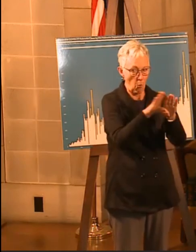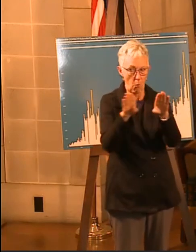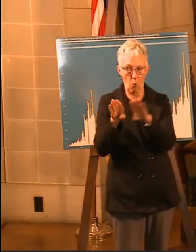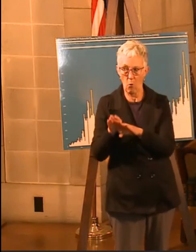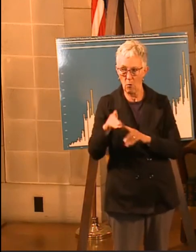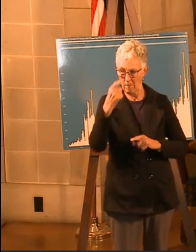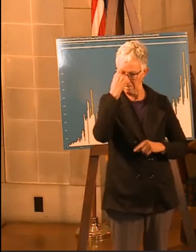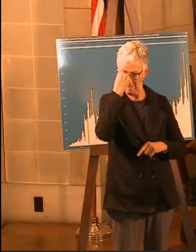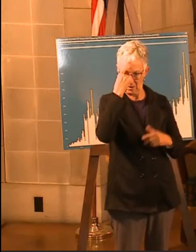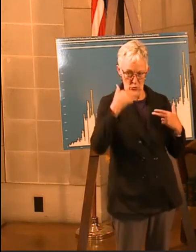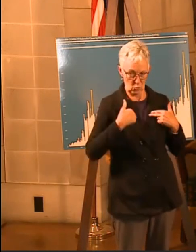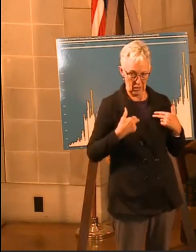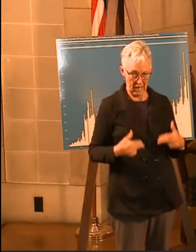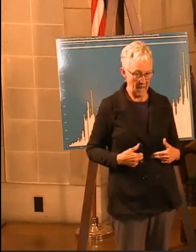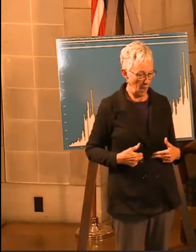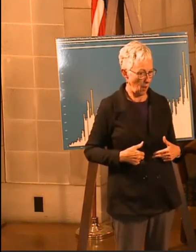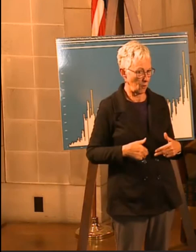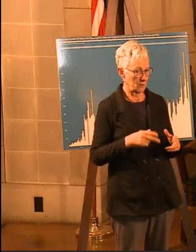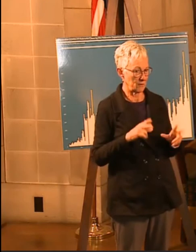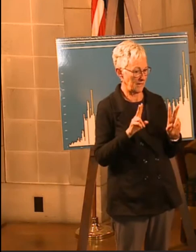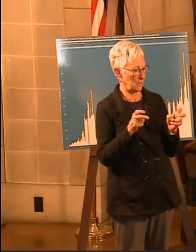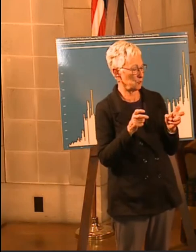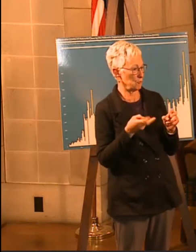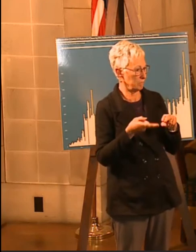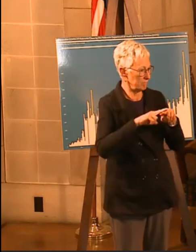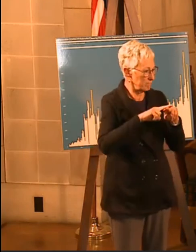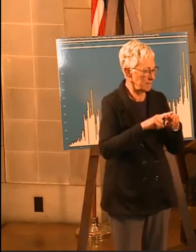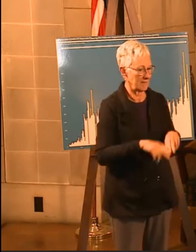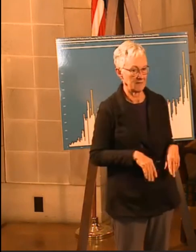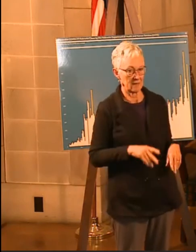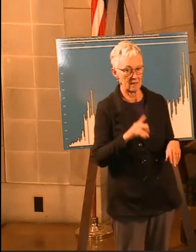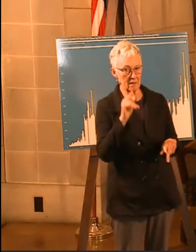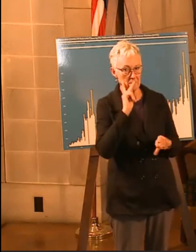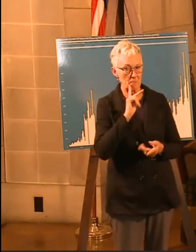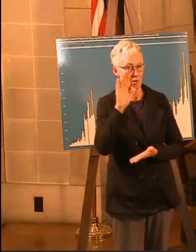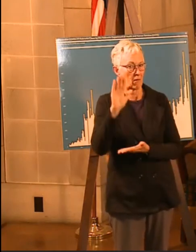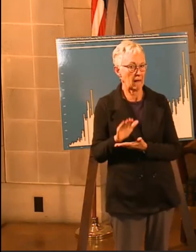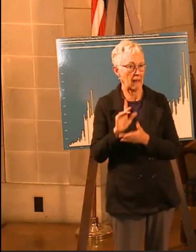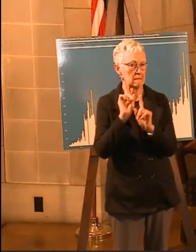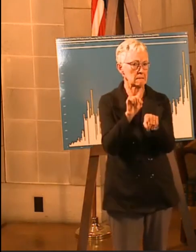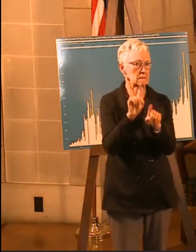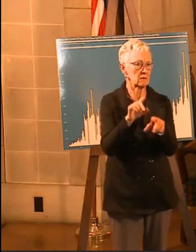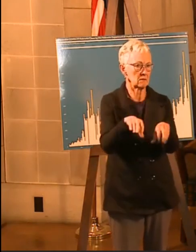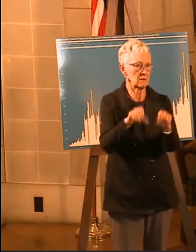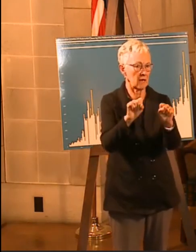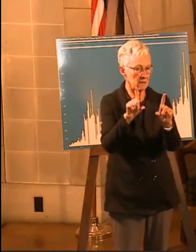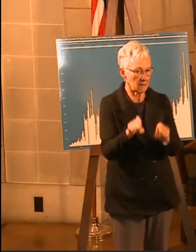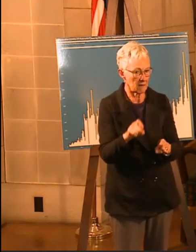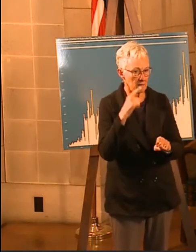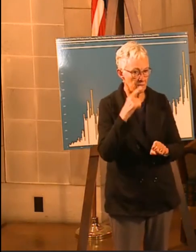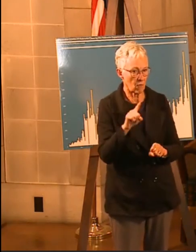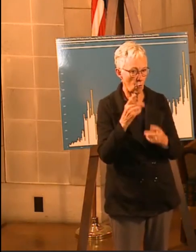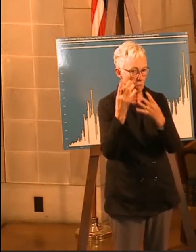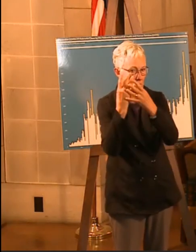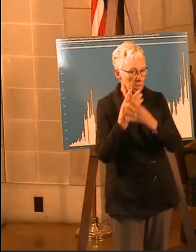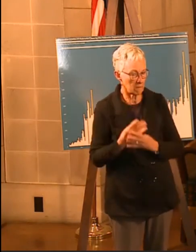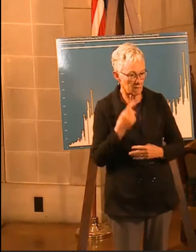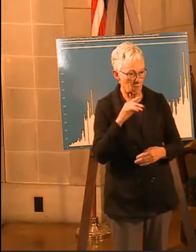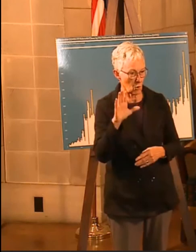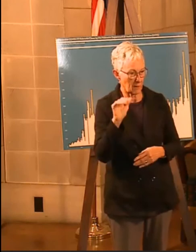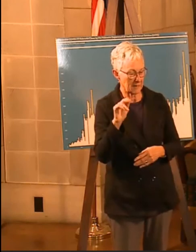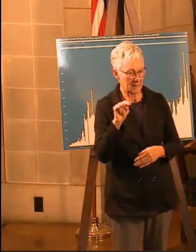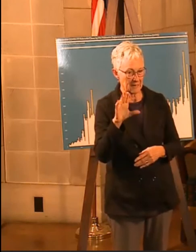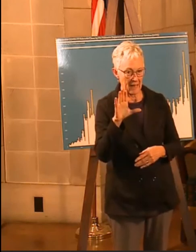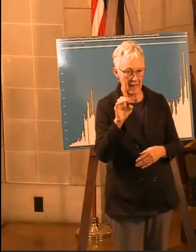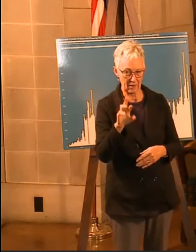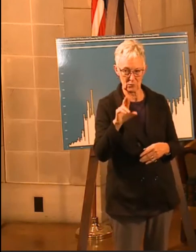a reduced number of cancer screenings happening, immunizations, and so forth. These are all side effects to some of the restrictions we put on earlier. So we're